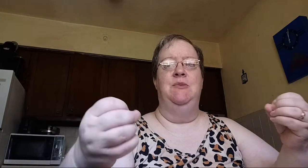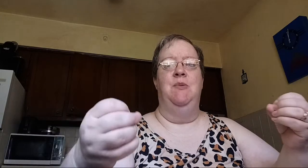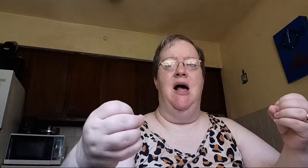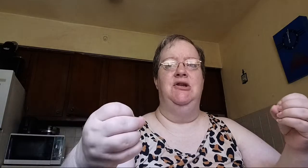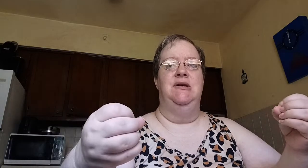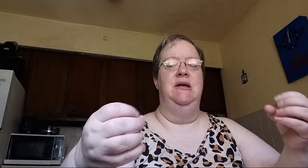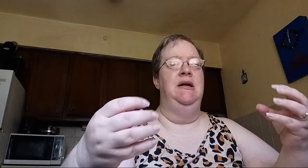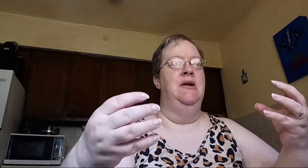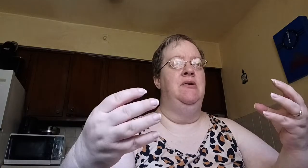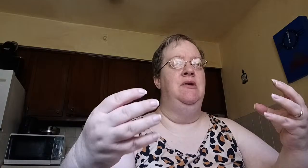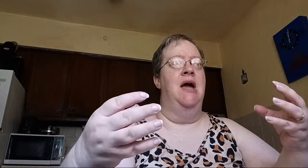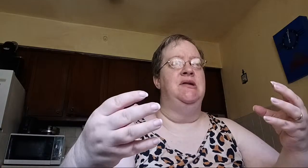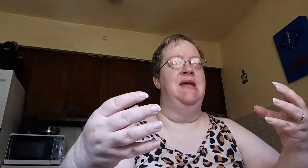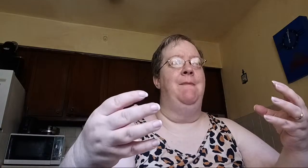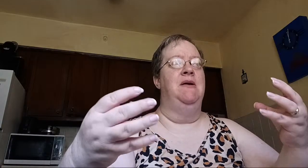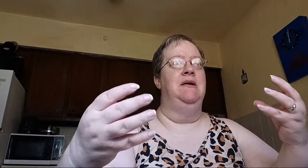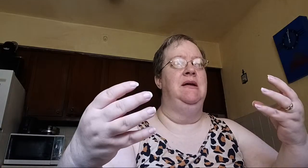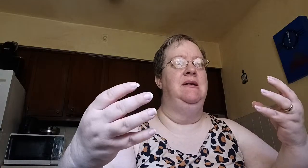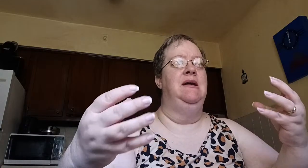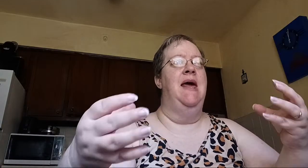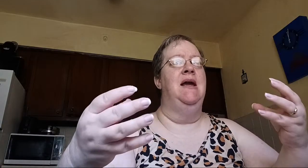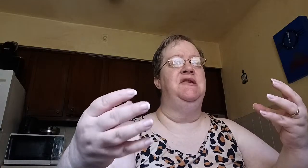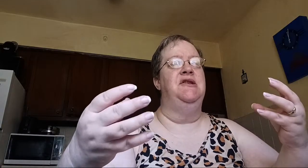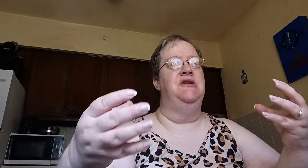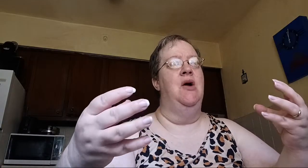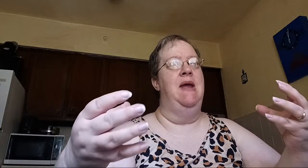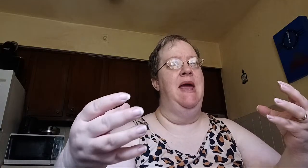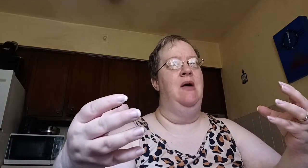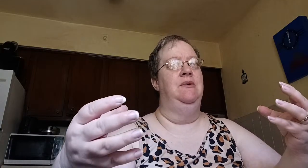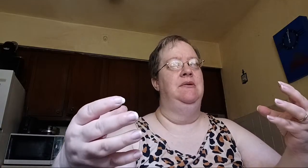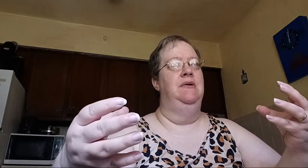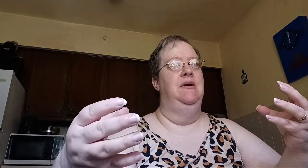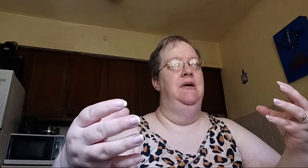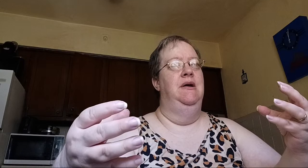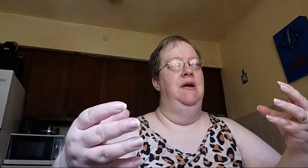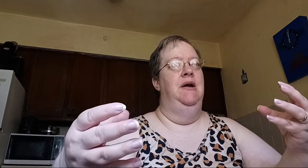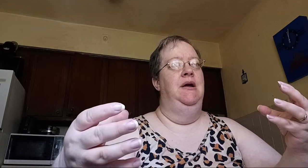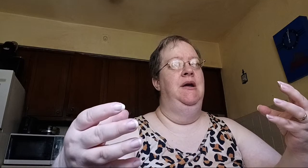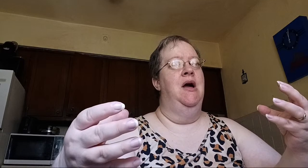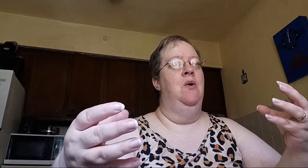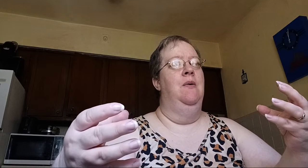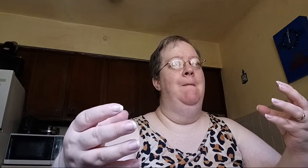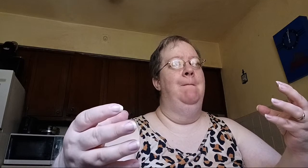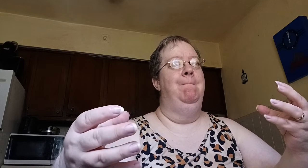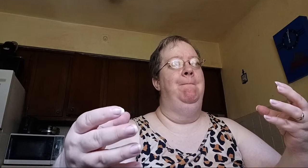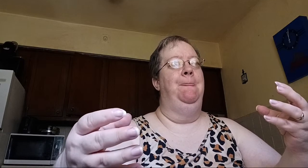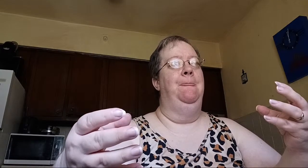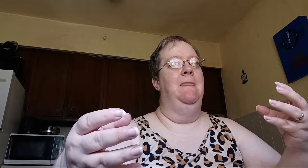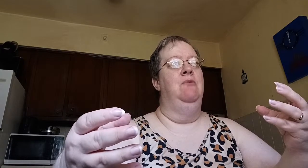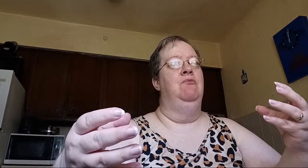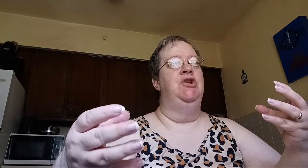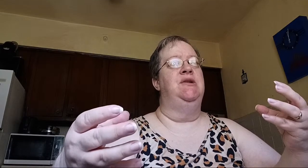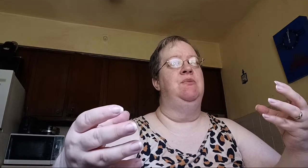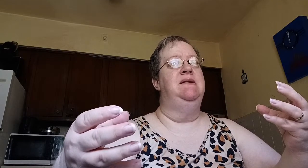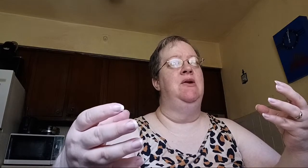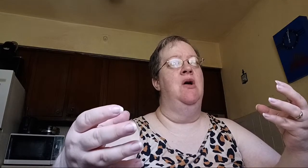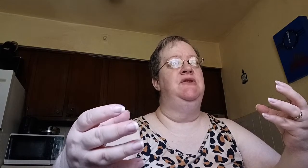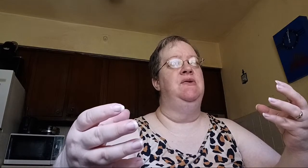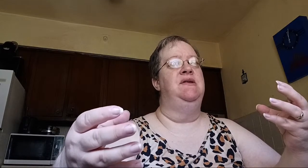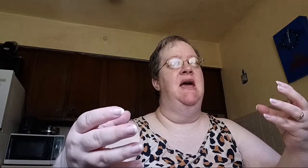God's, you know, not just that, but getting us to slow down. You know, Richard Swenson also said